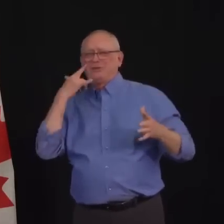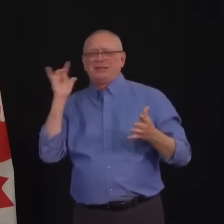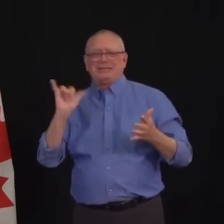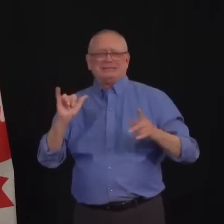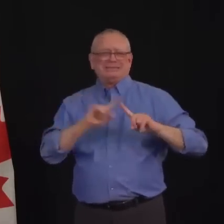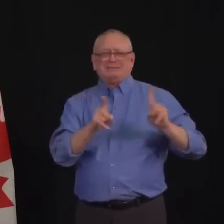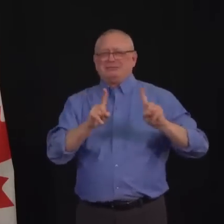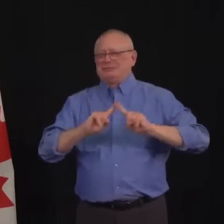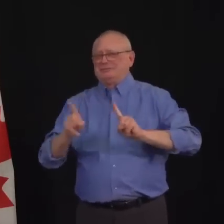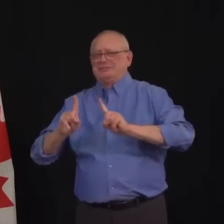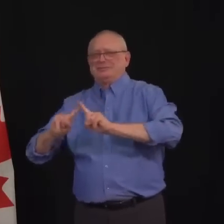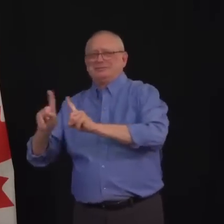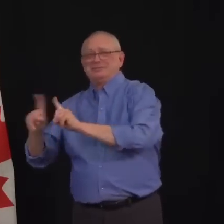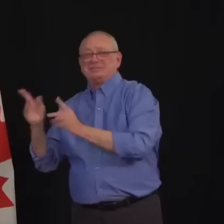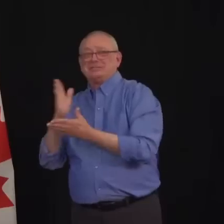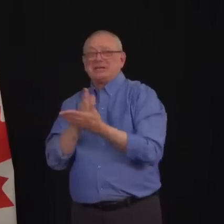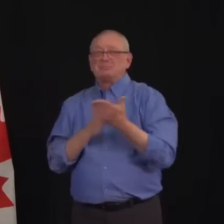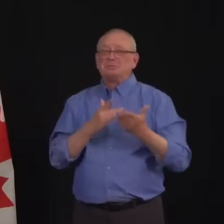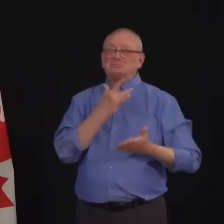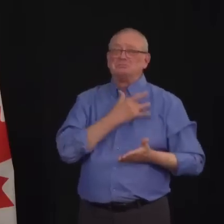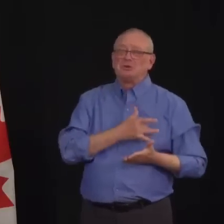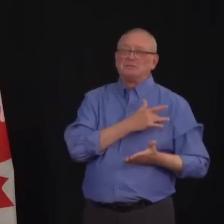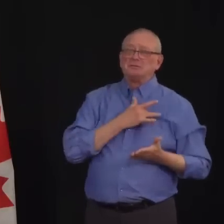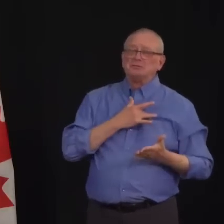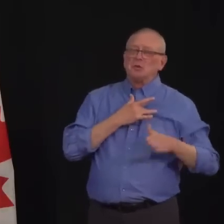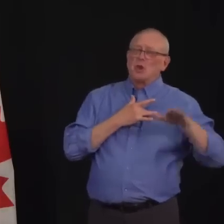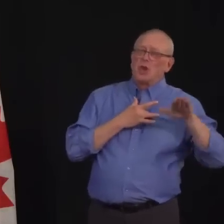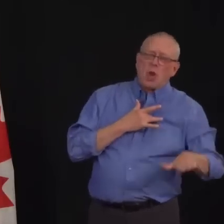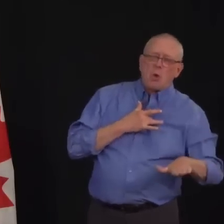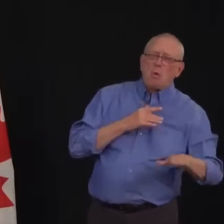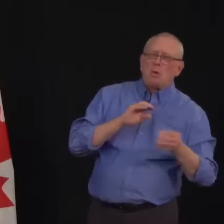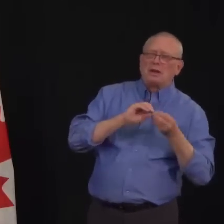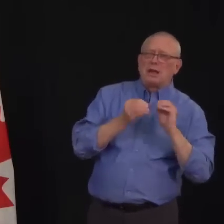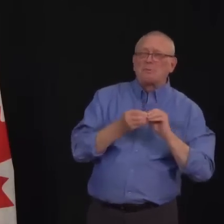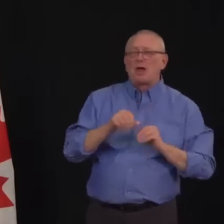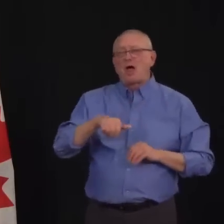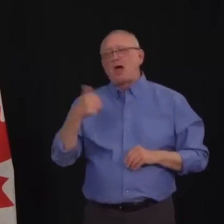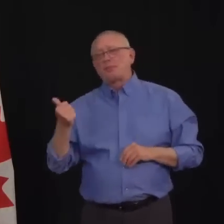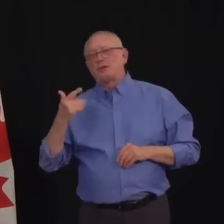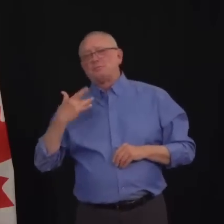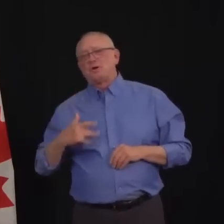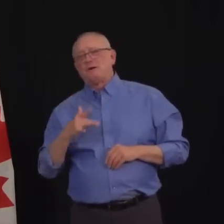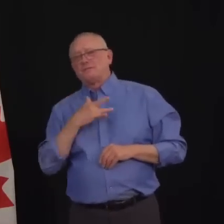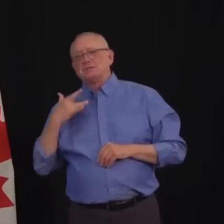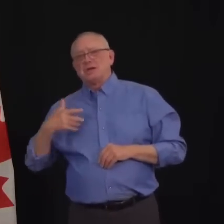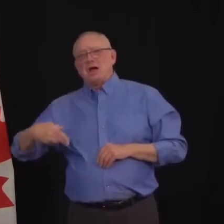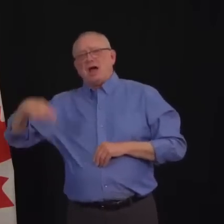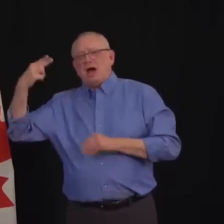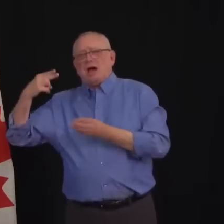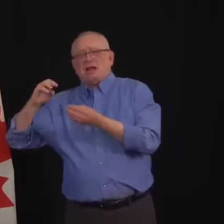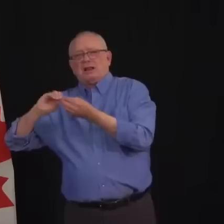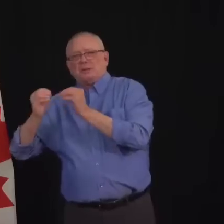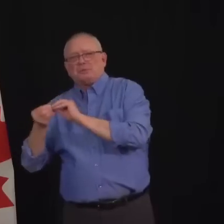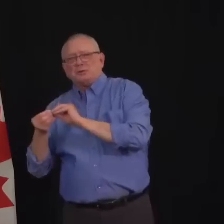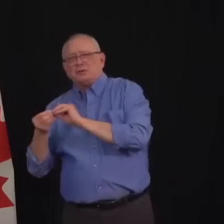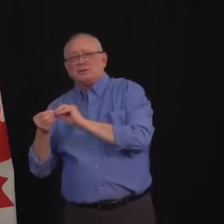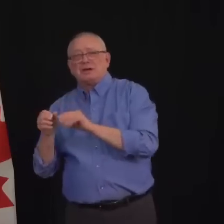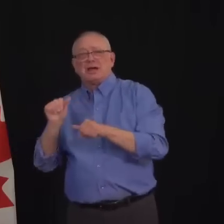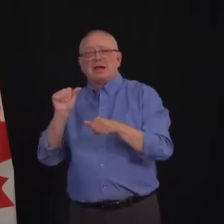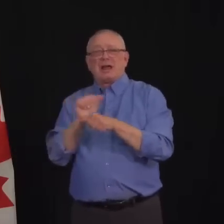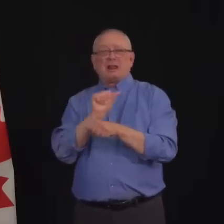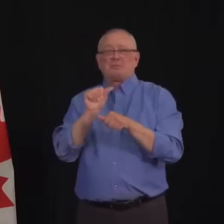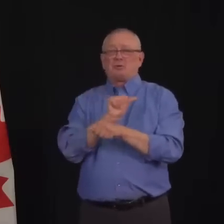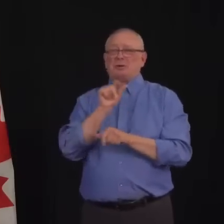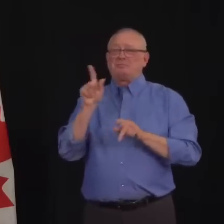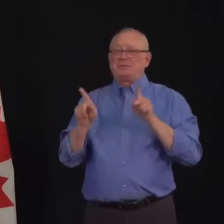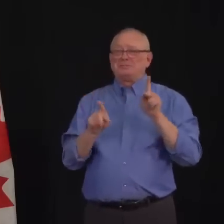others have higher. And while I know that Albertans are perhaps starting to consider traveling, and again, while it